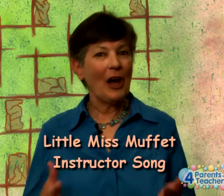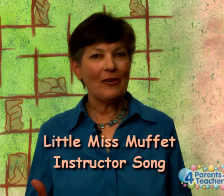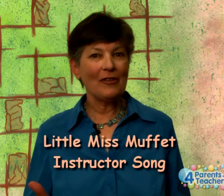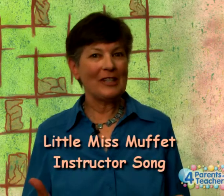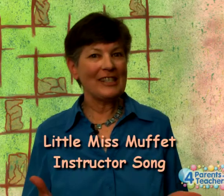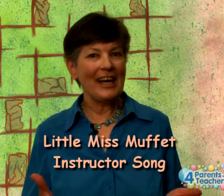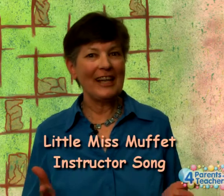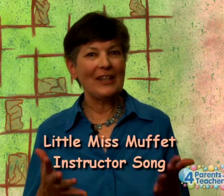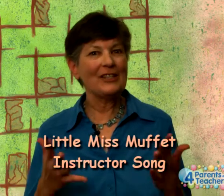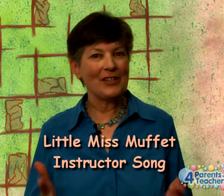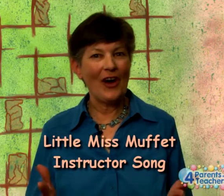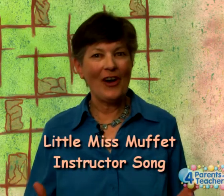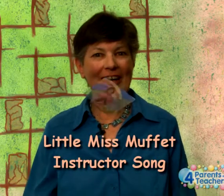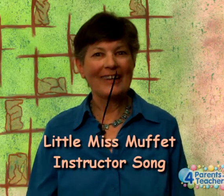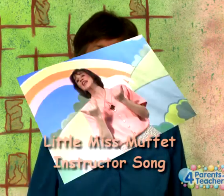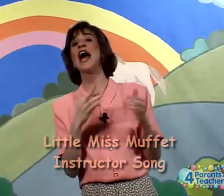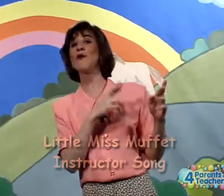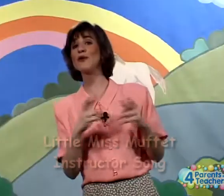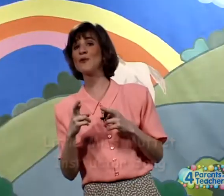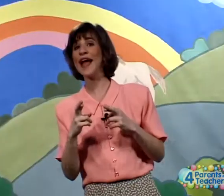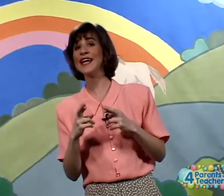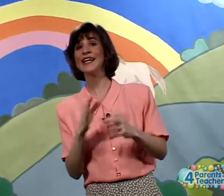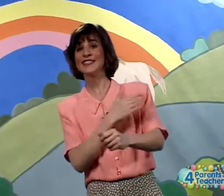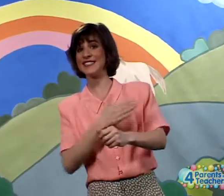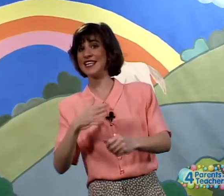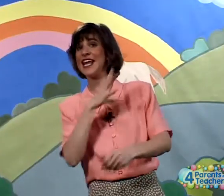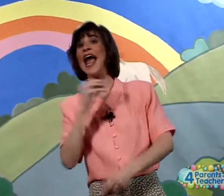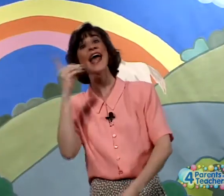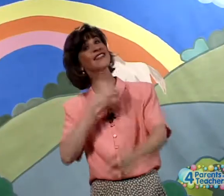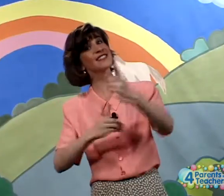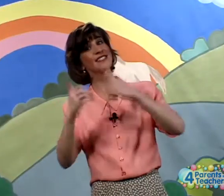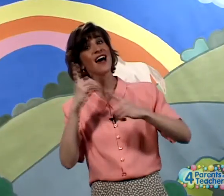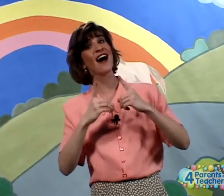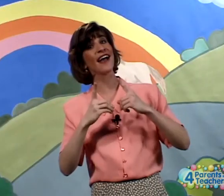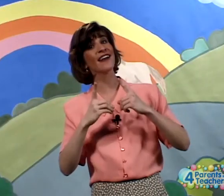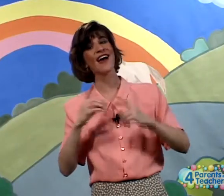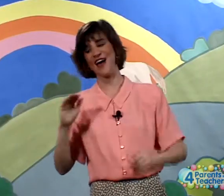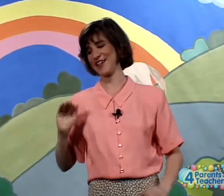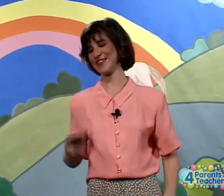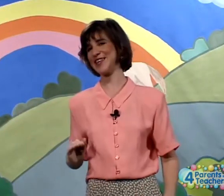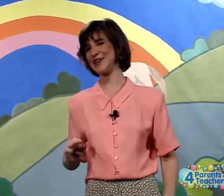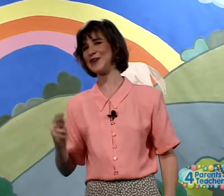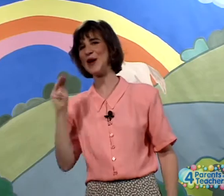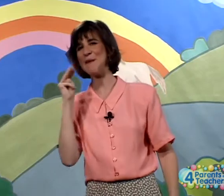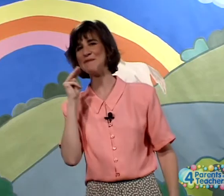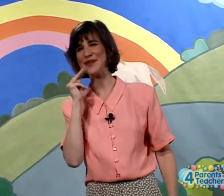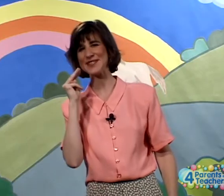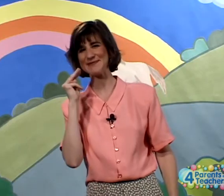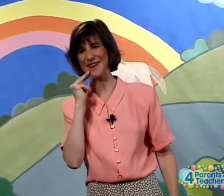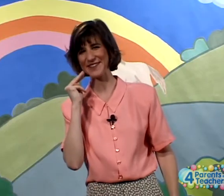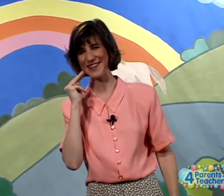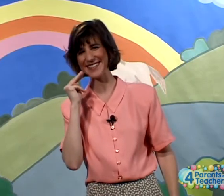lot of fun signing this song. Now we're ready to sing and sign Little Miss Muffet.